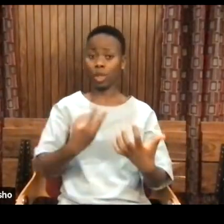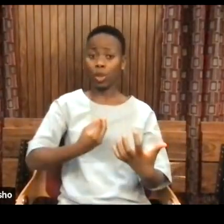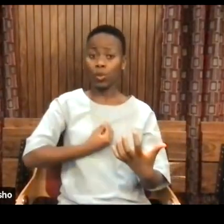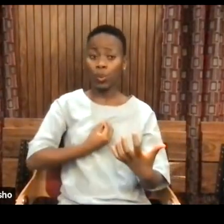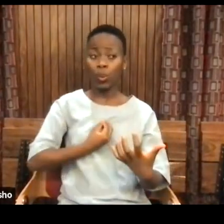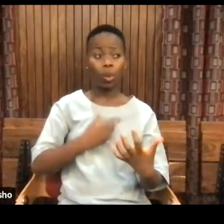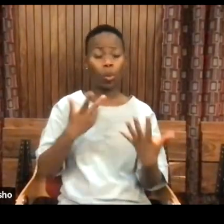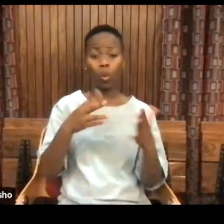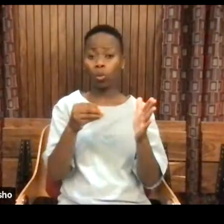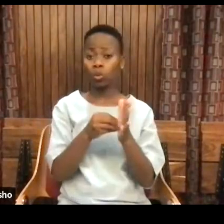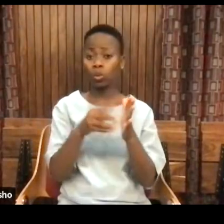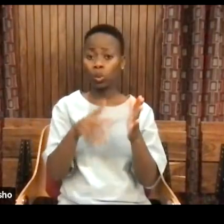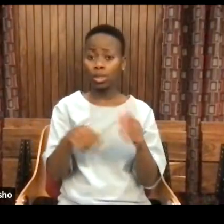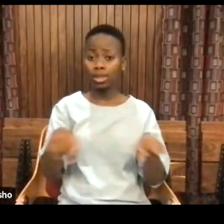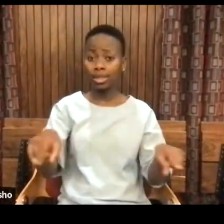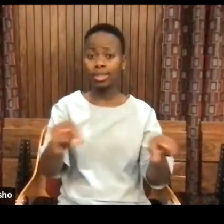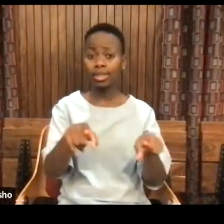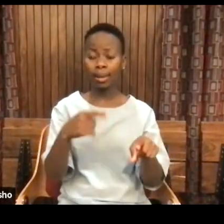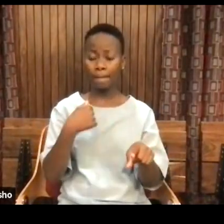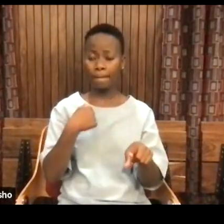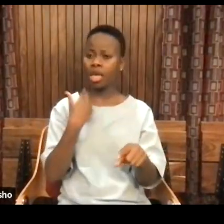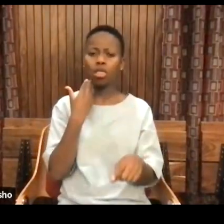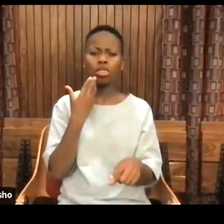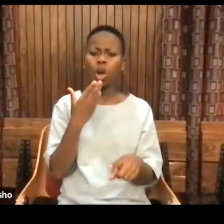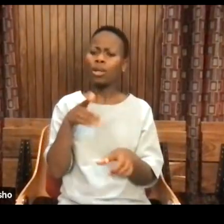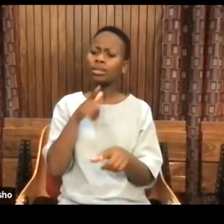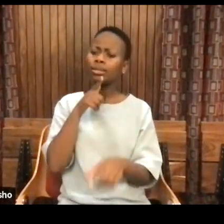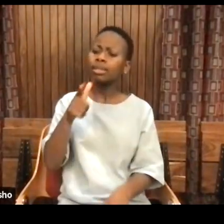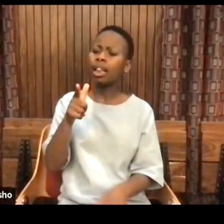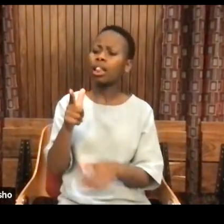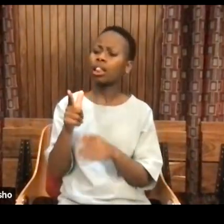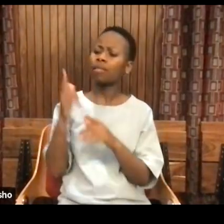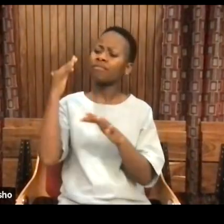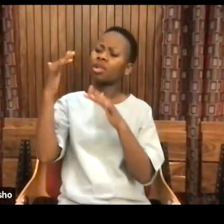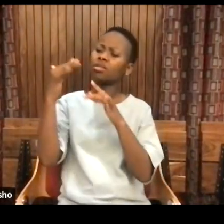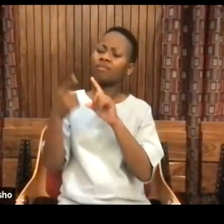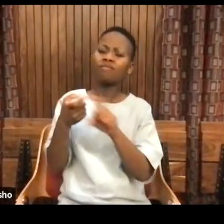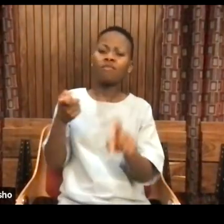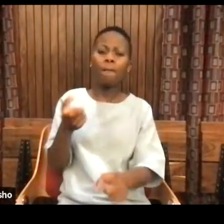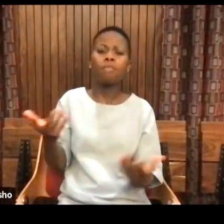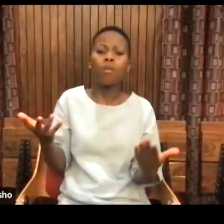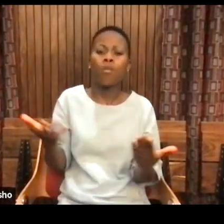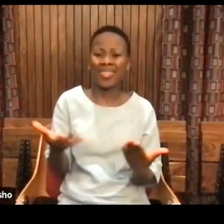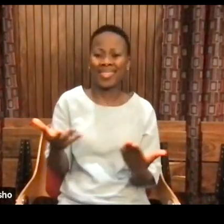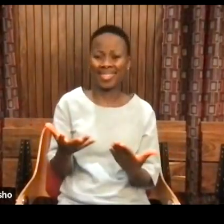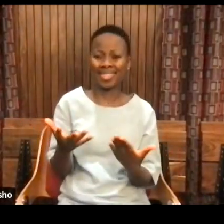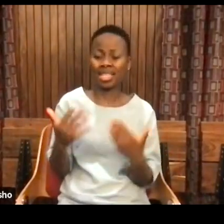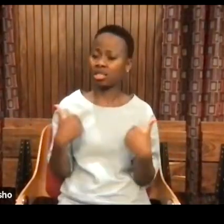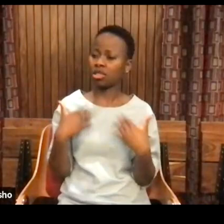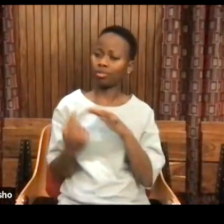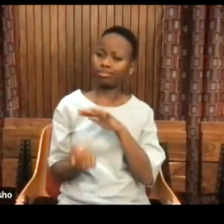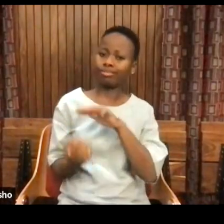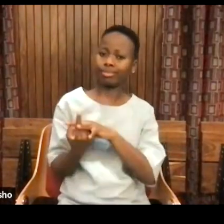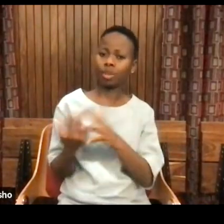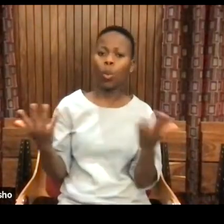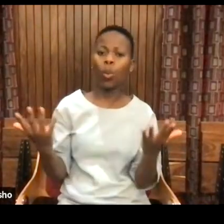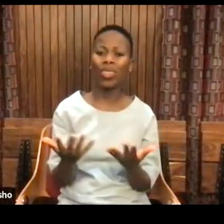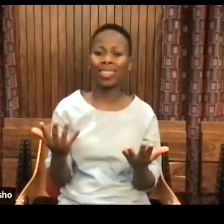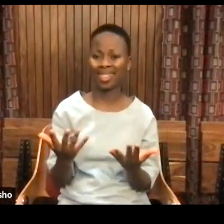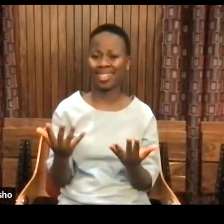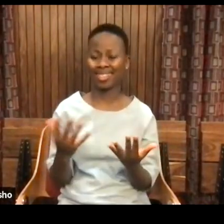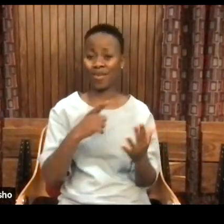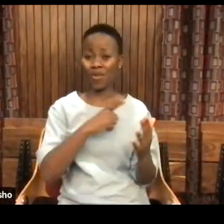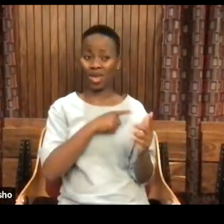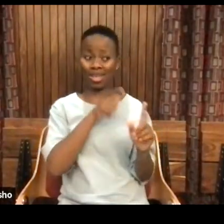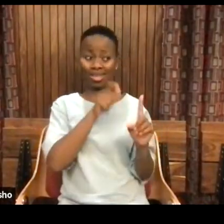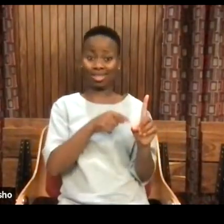students where philosophy began, because what we were reading is clearly not where it began, because, as I said, Antef said, that